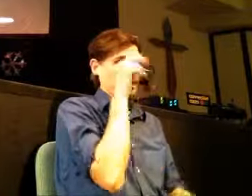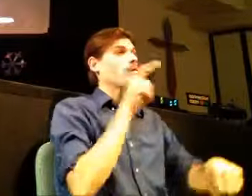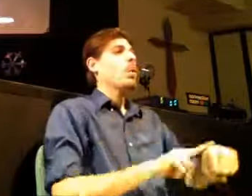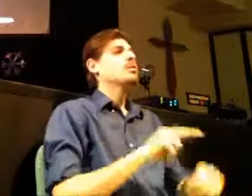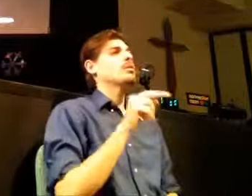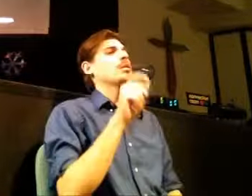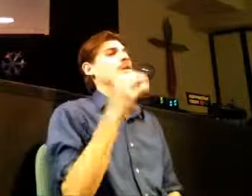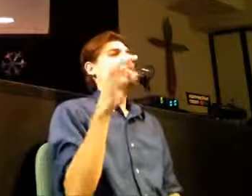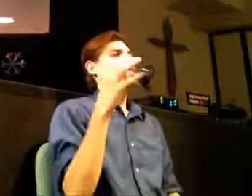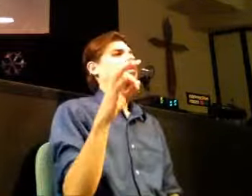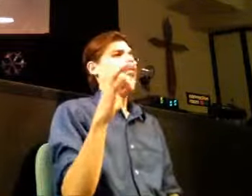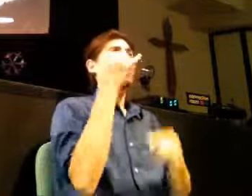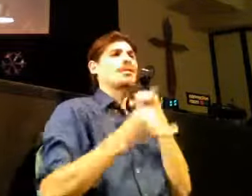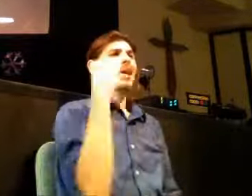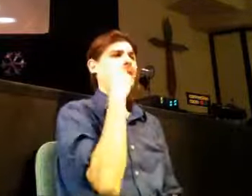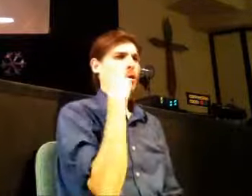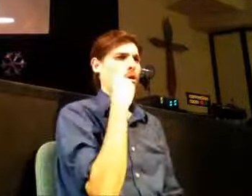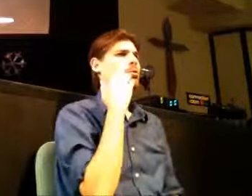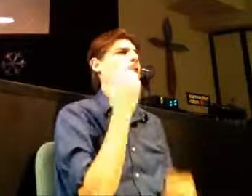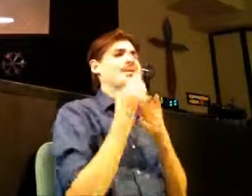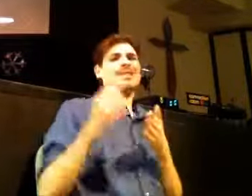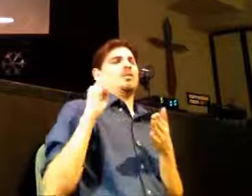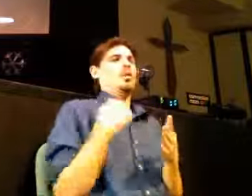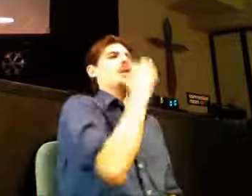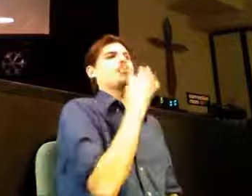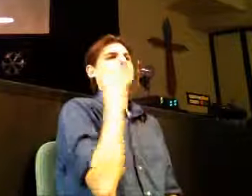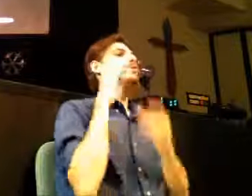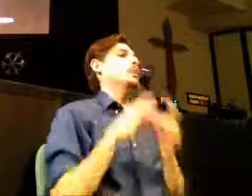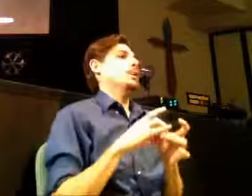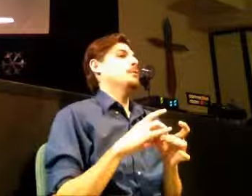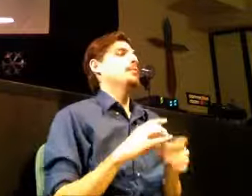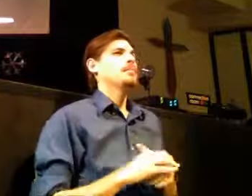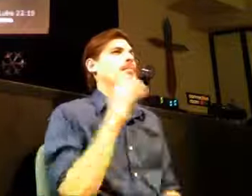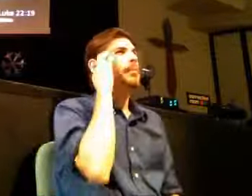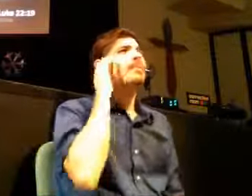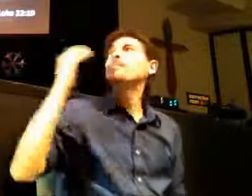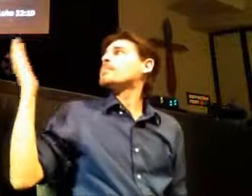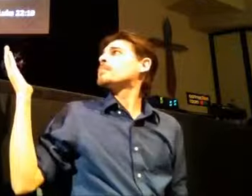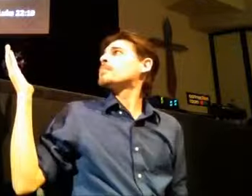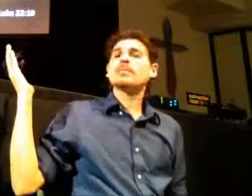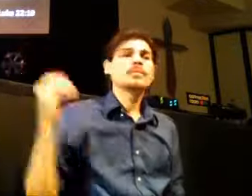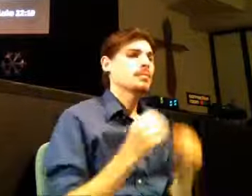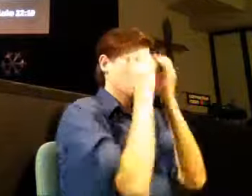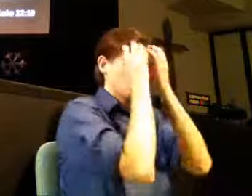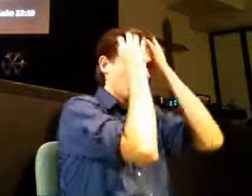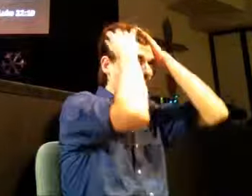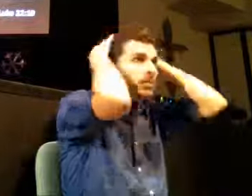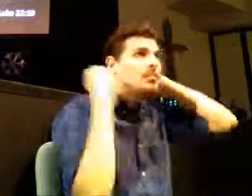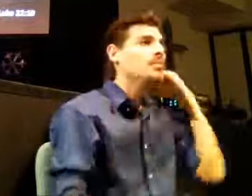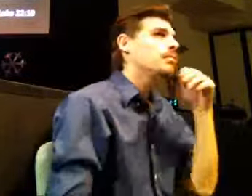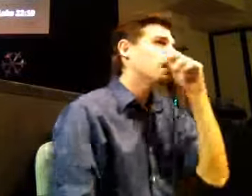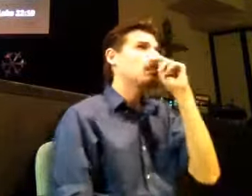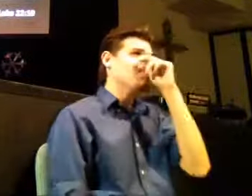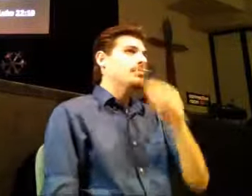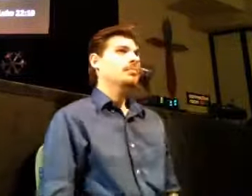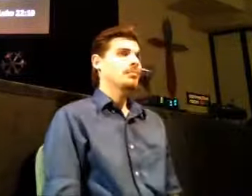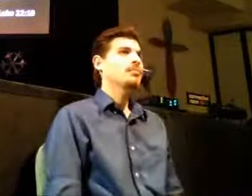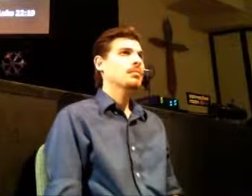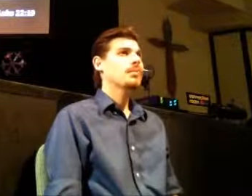and we had communion last week and so you'll be kind of familiar with this here's he says in verse 19 it says then he took a loaf of bread and when he had thanked God for it he broke it into peaches and gave it to the disciples saying